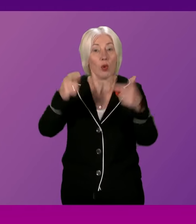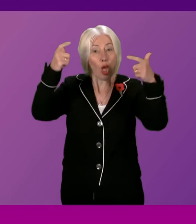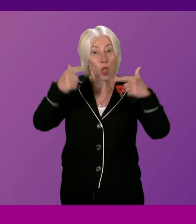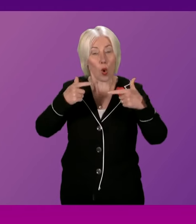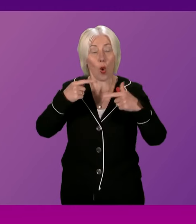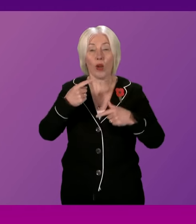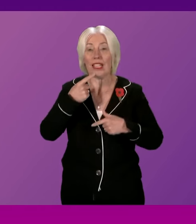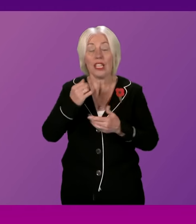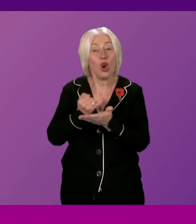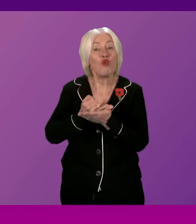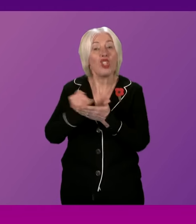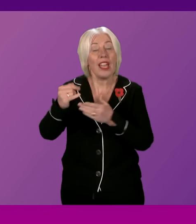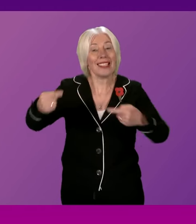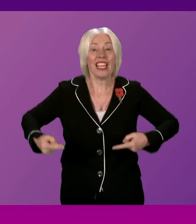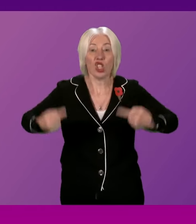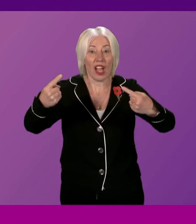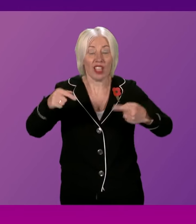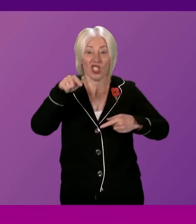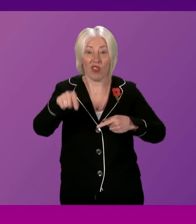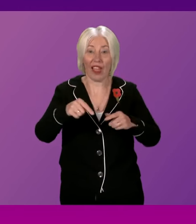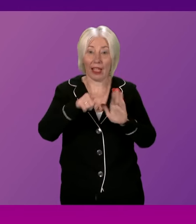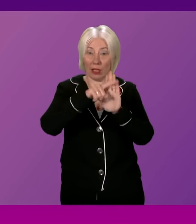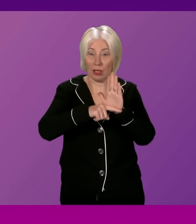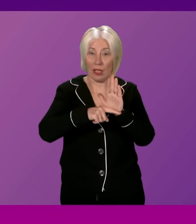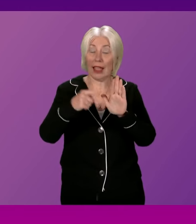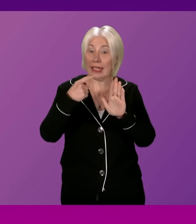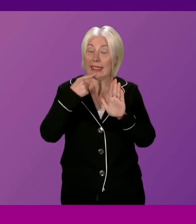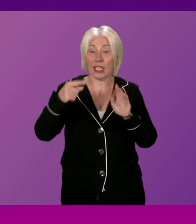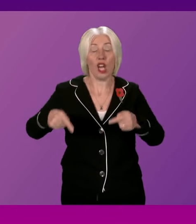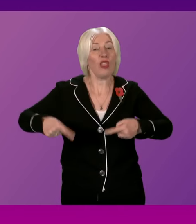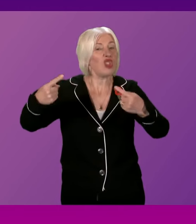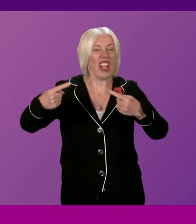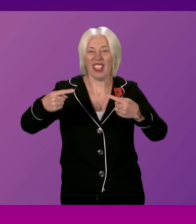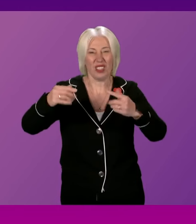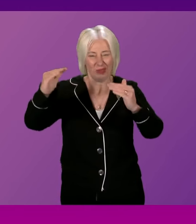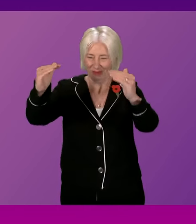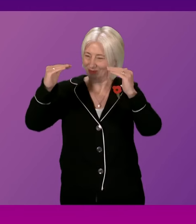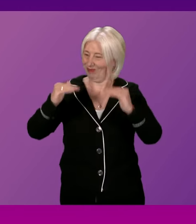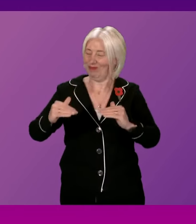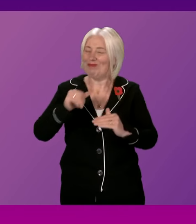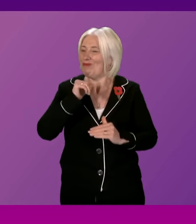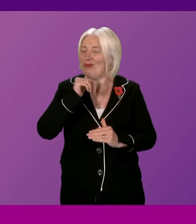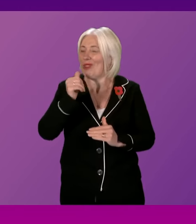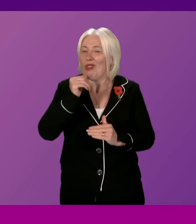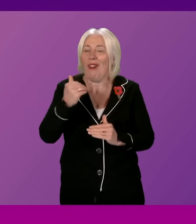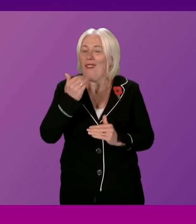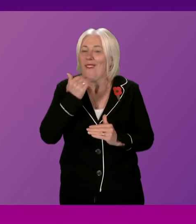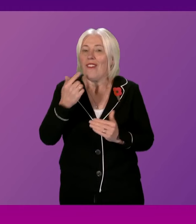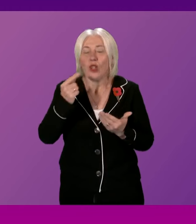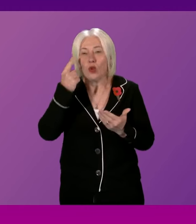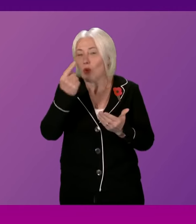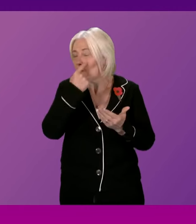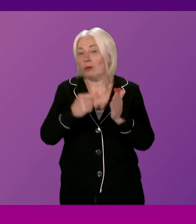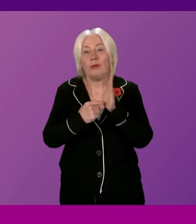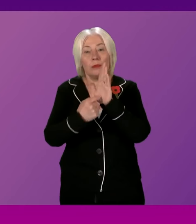decision to reject a challenge to that legislation, seeing that the challenge fell far short of what is required in order to demonstrate that the Act